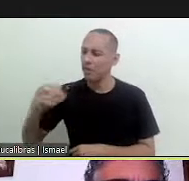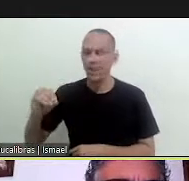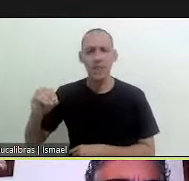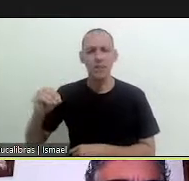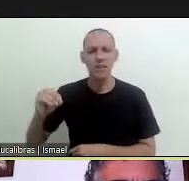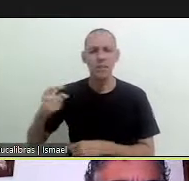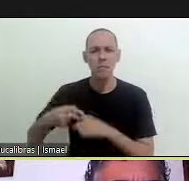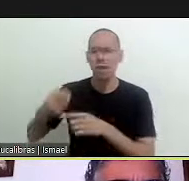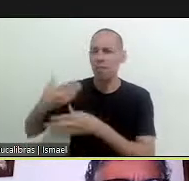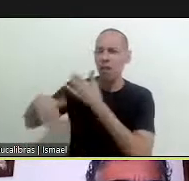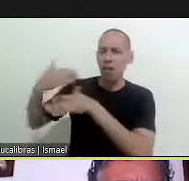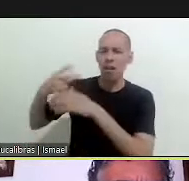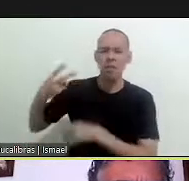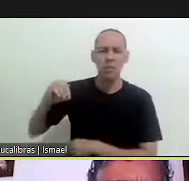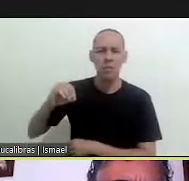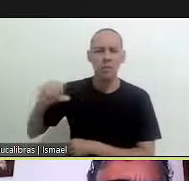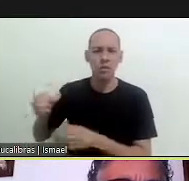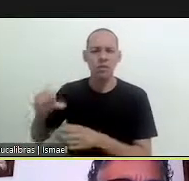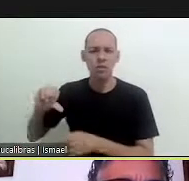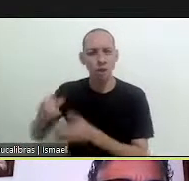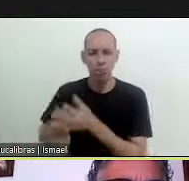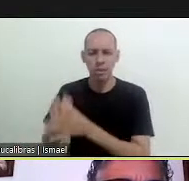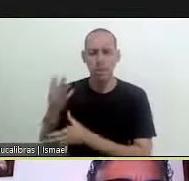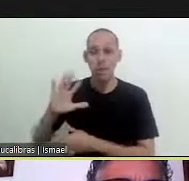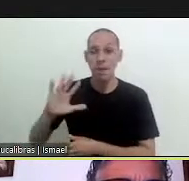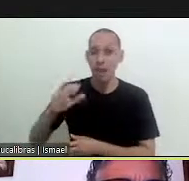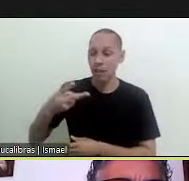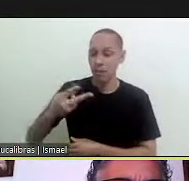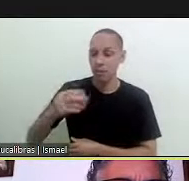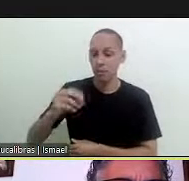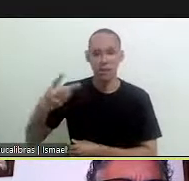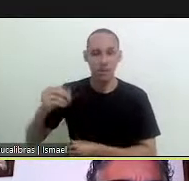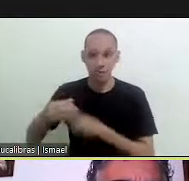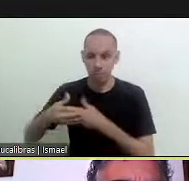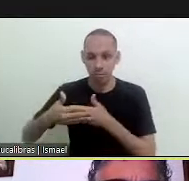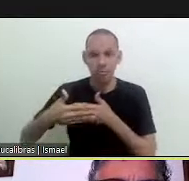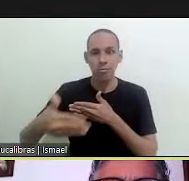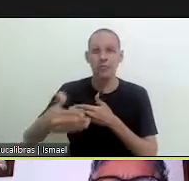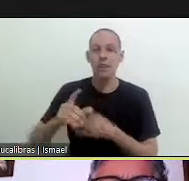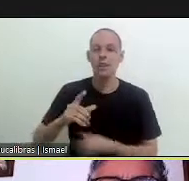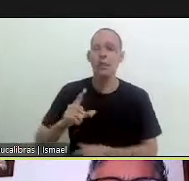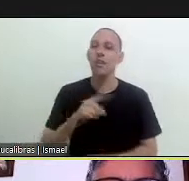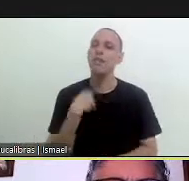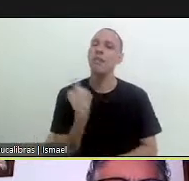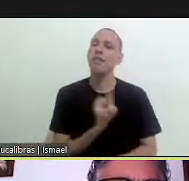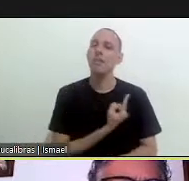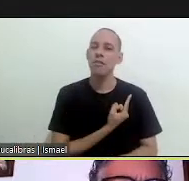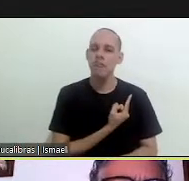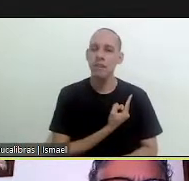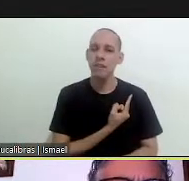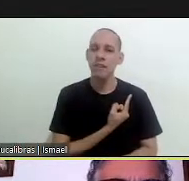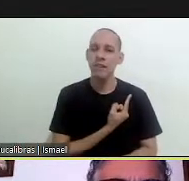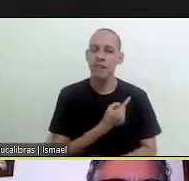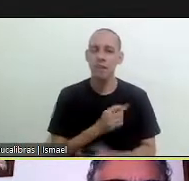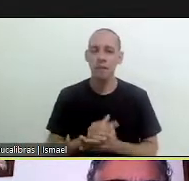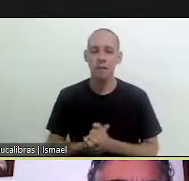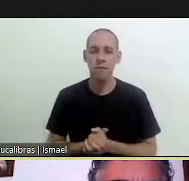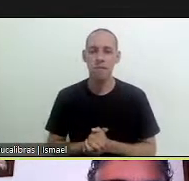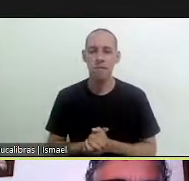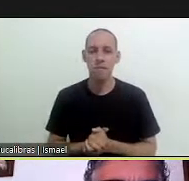in 2009 because it's as of 2020 when we